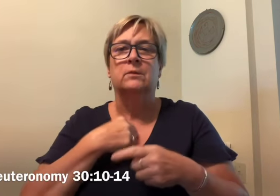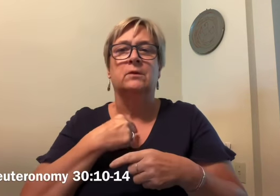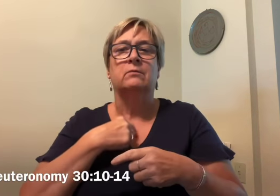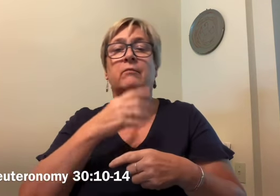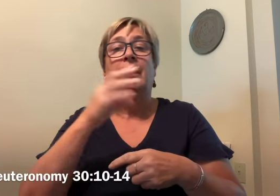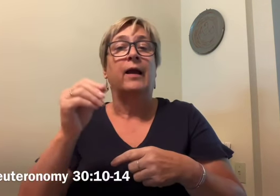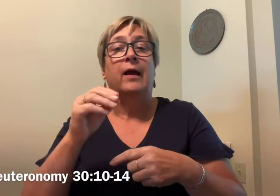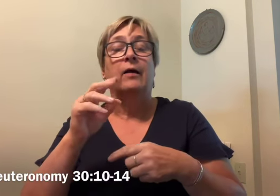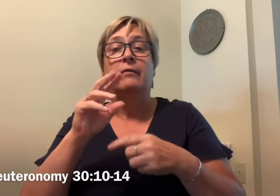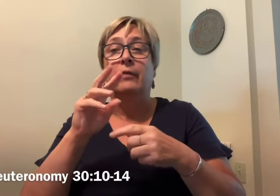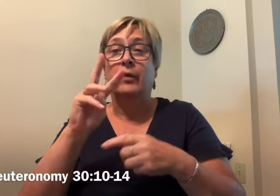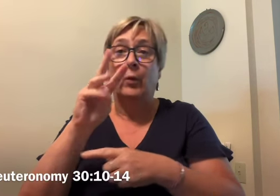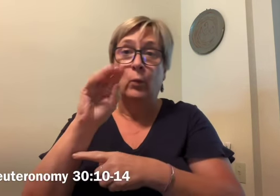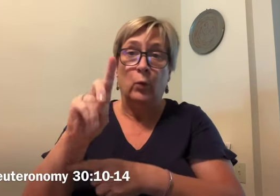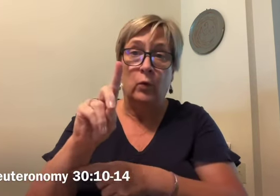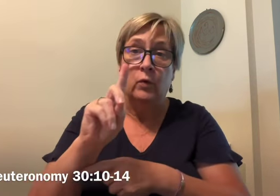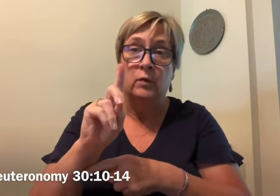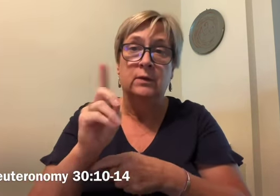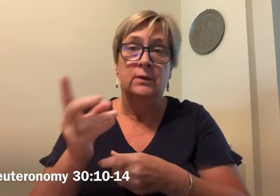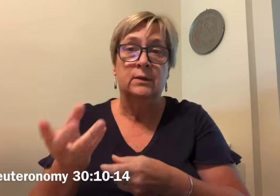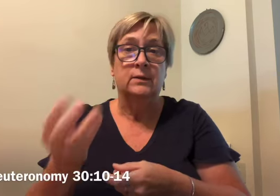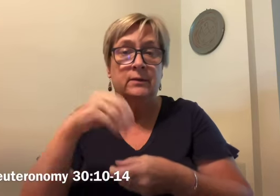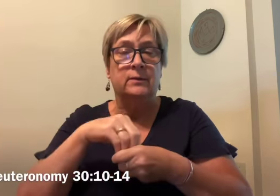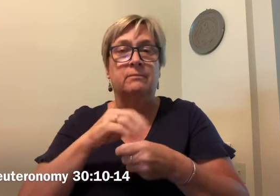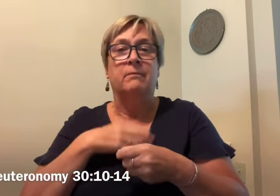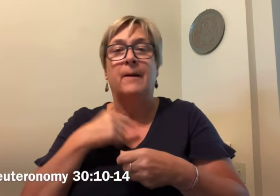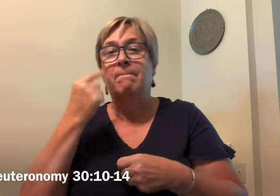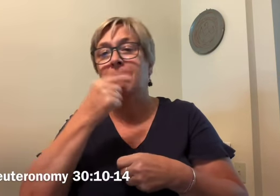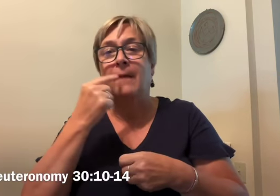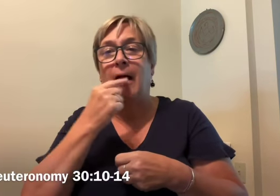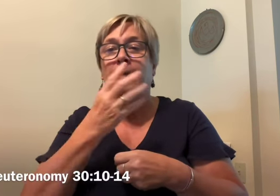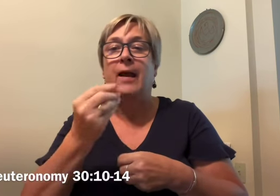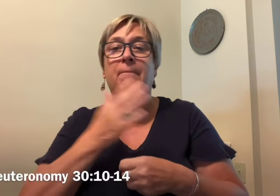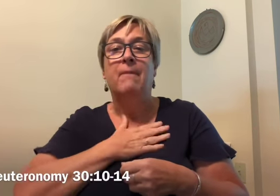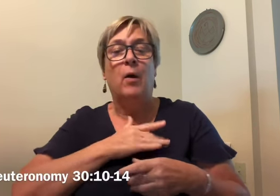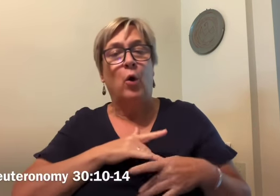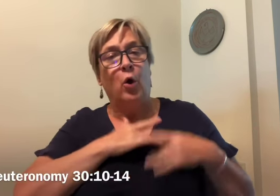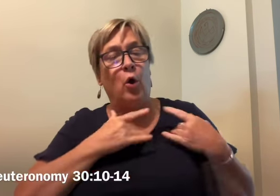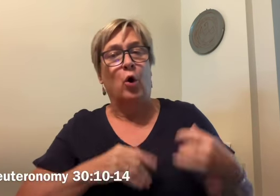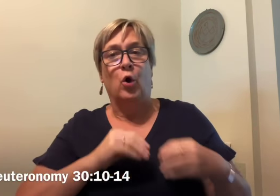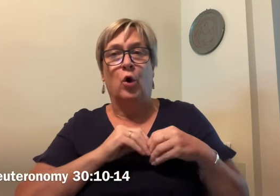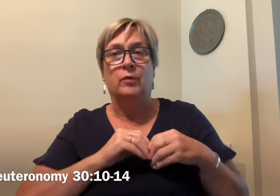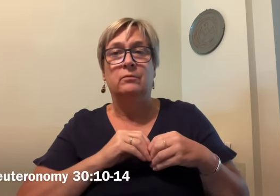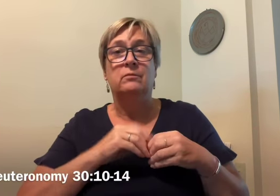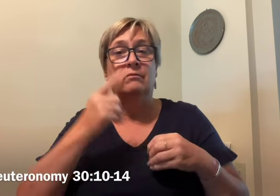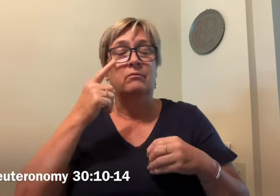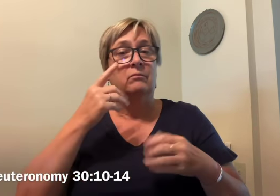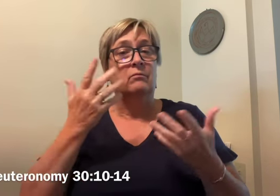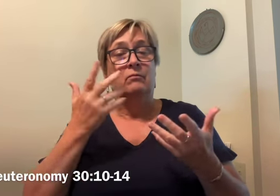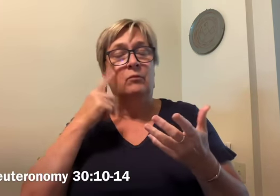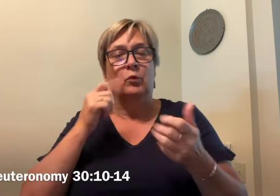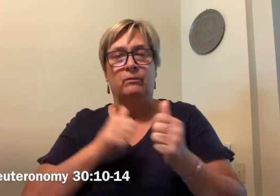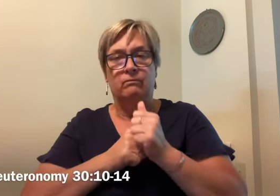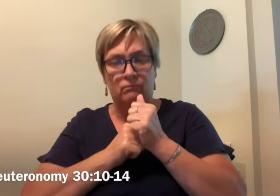Already in your mouths and in your hearts, you have it